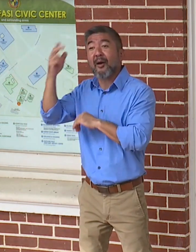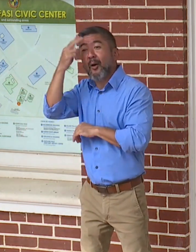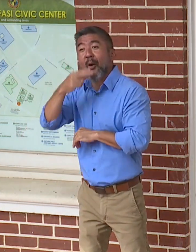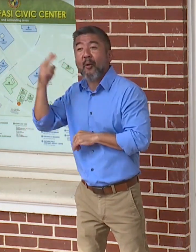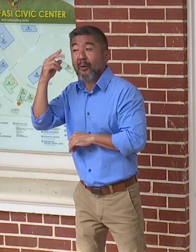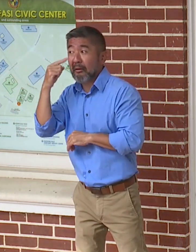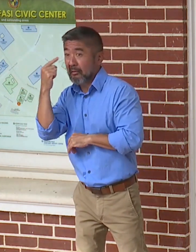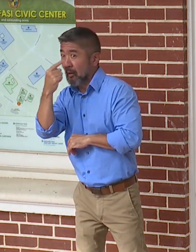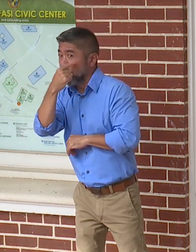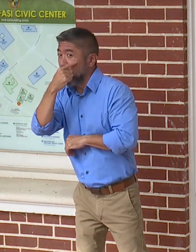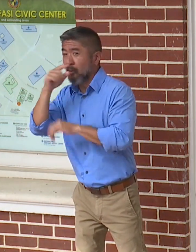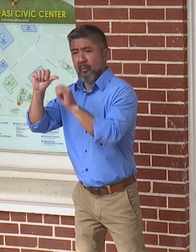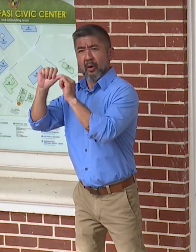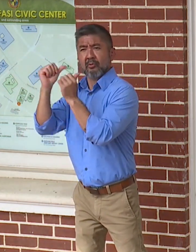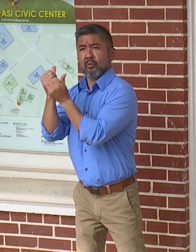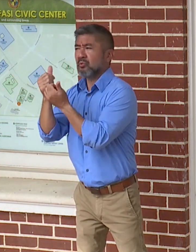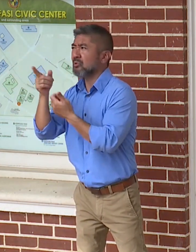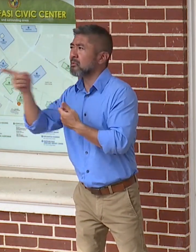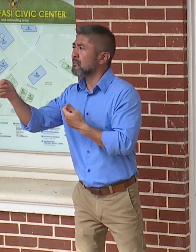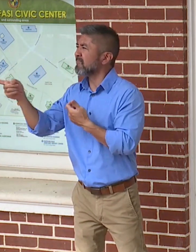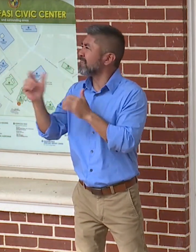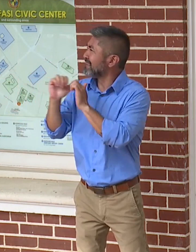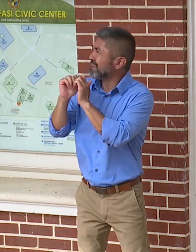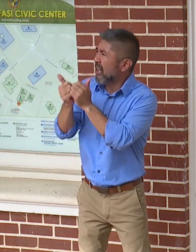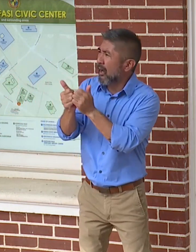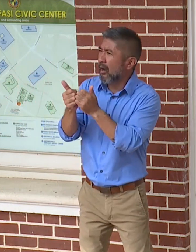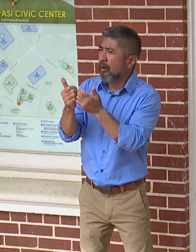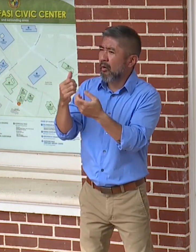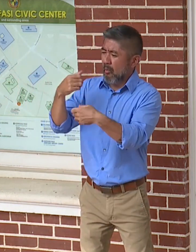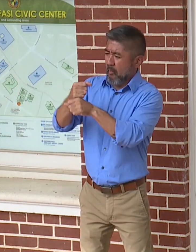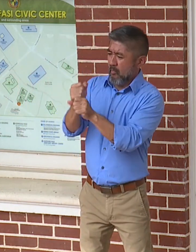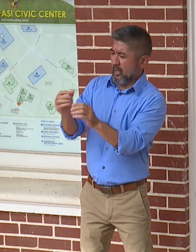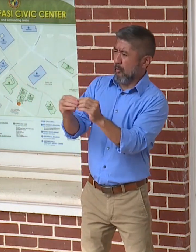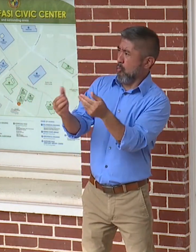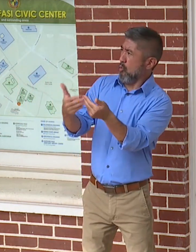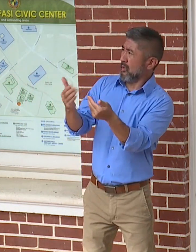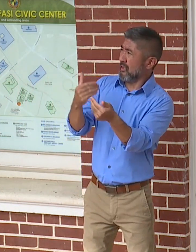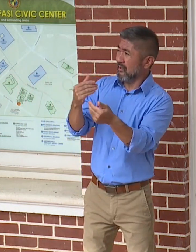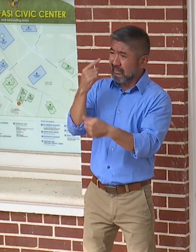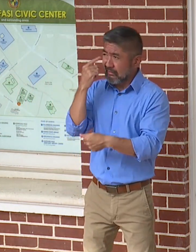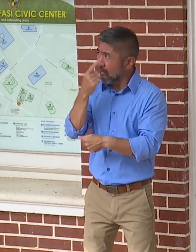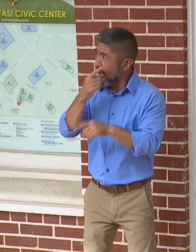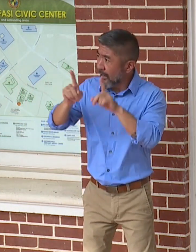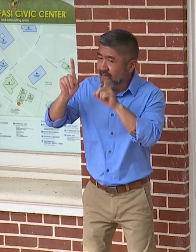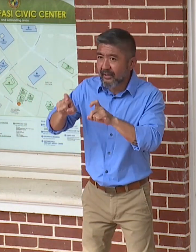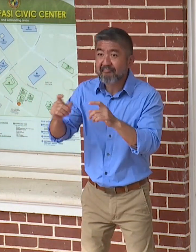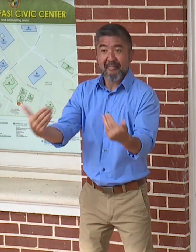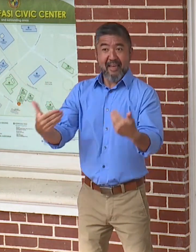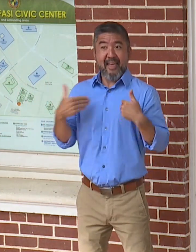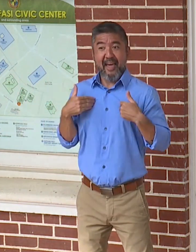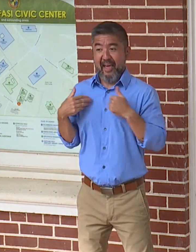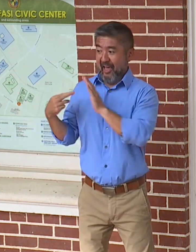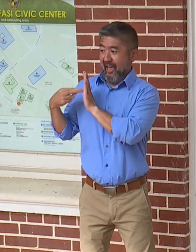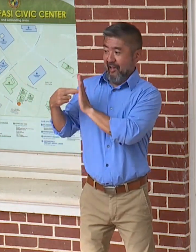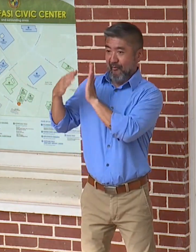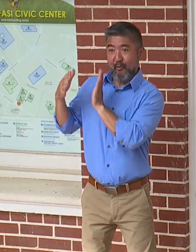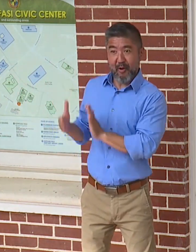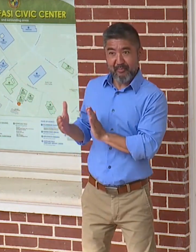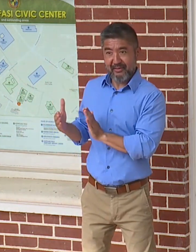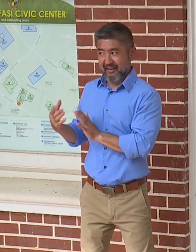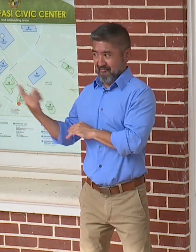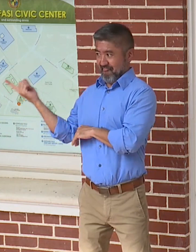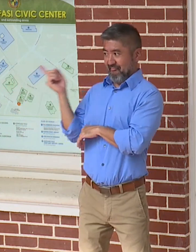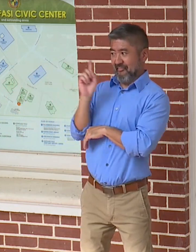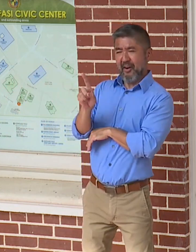and asked how can we make this as easy as possible for the public. So we have representatives here that we're asking to